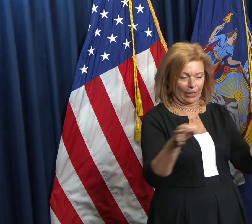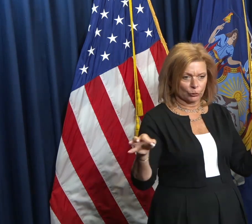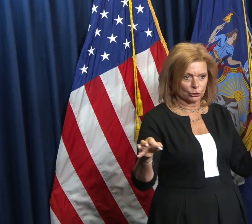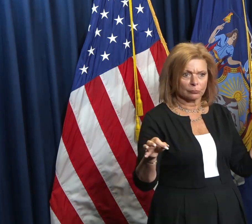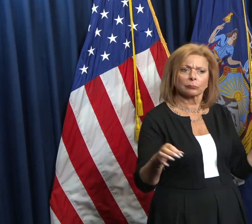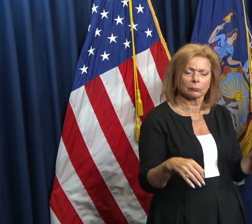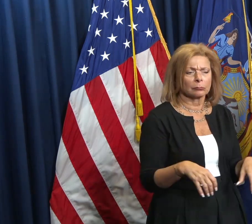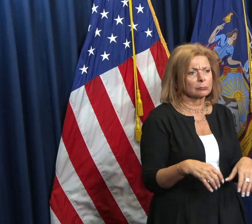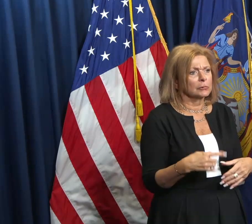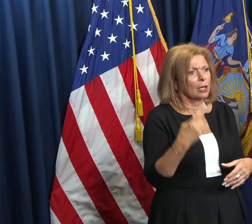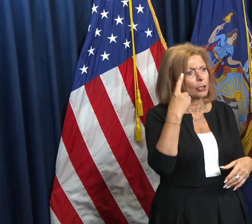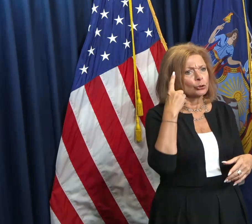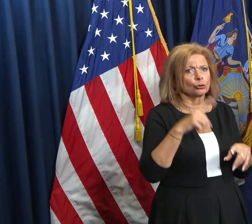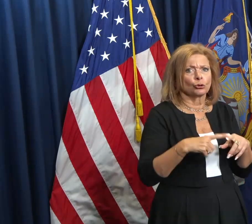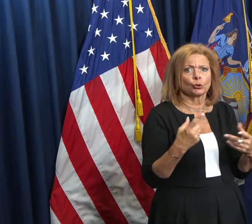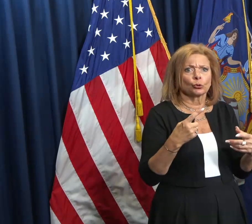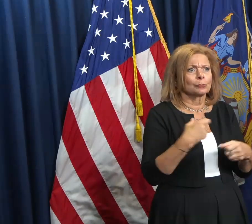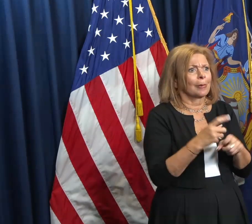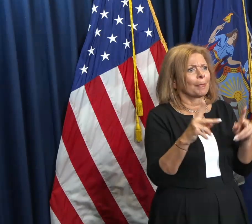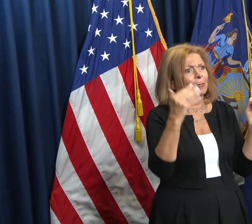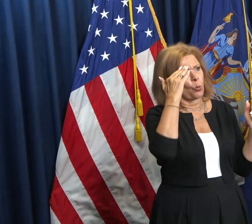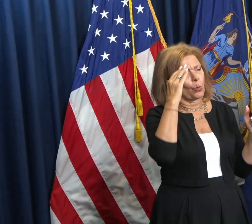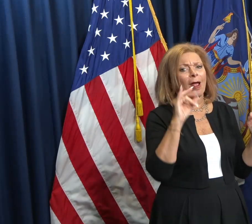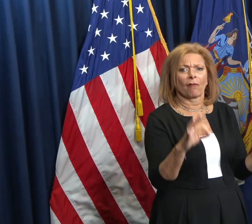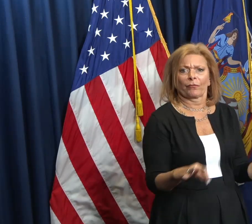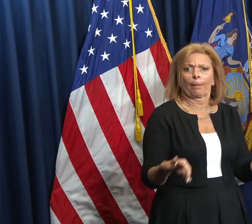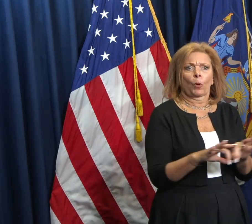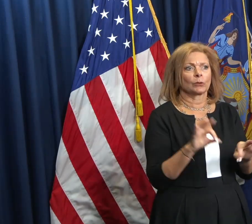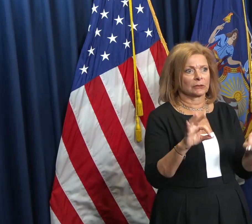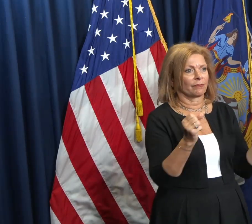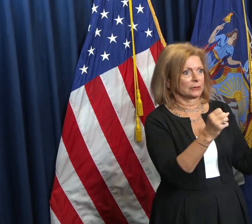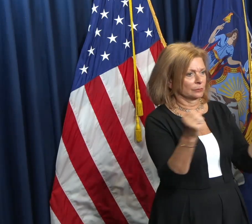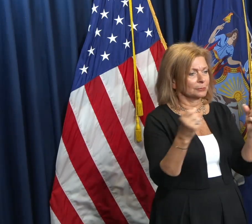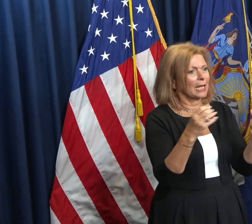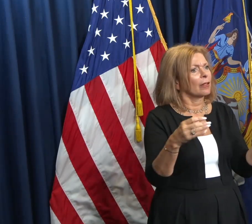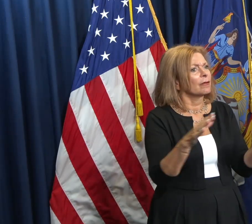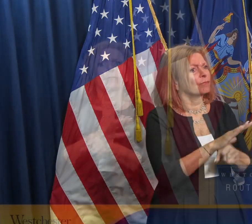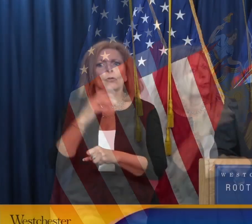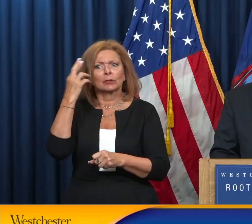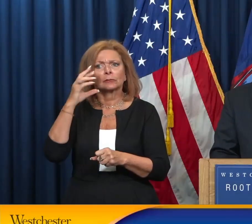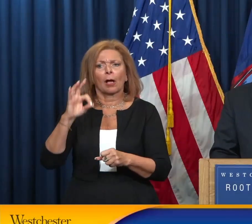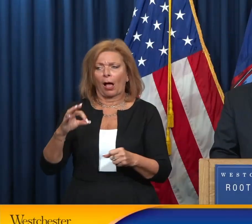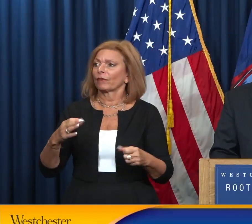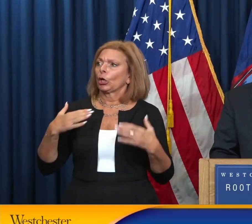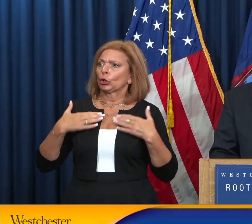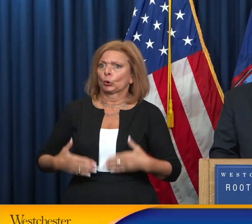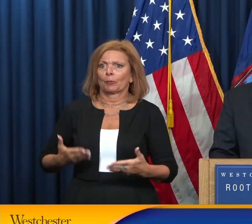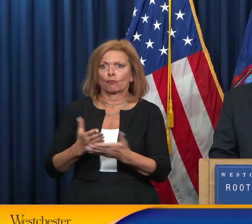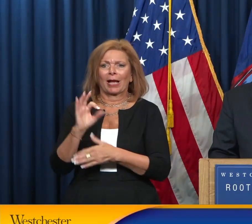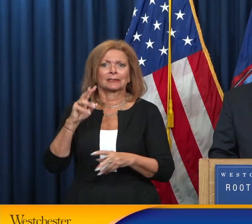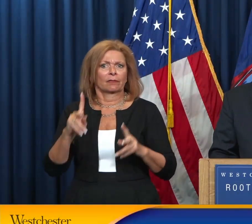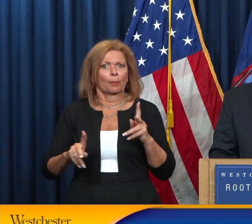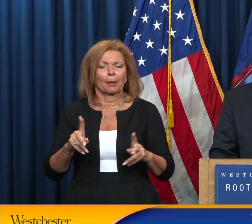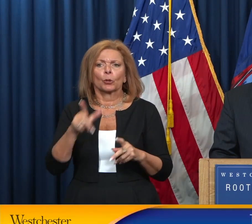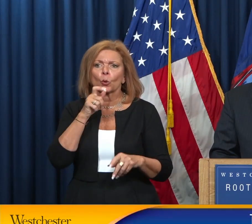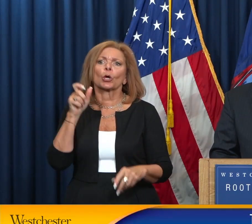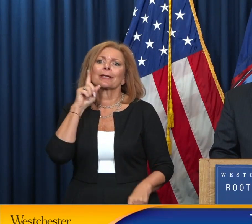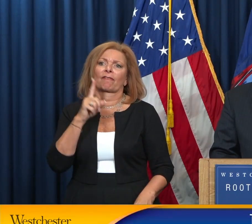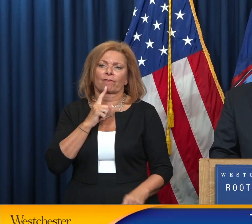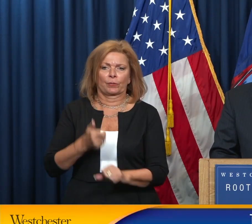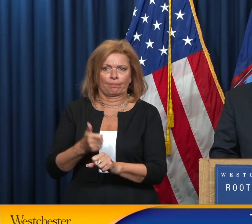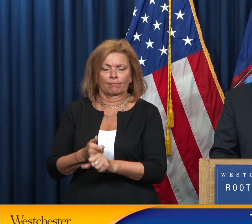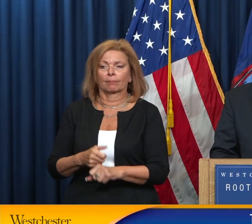awareness of the importance of sign language in the full realization of the human rights of people who are deaf.